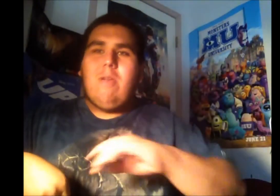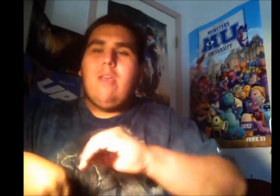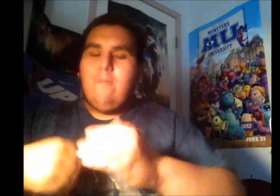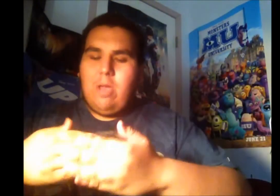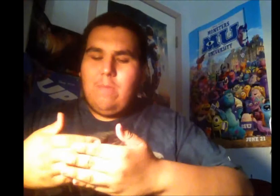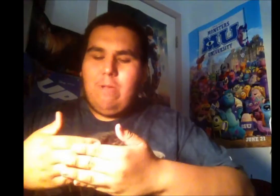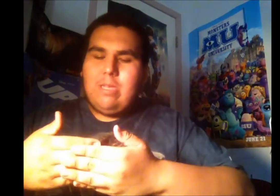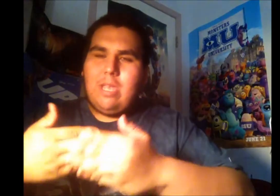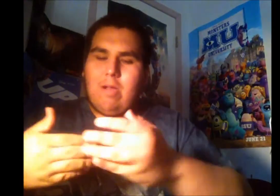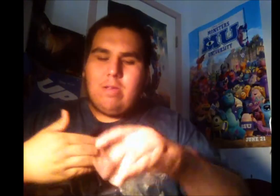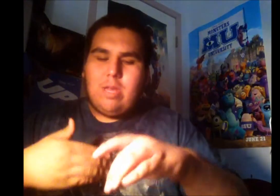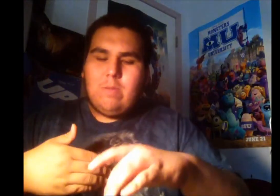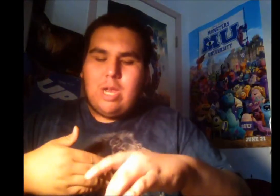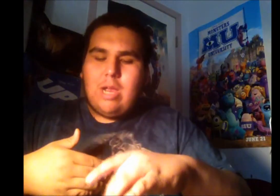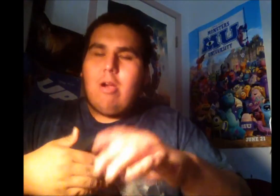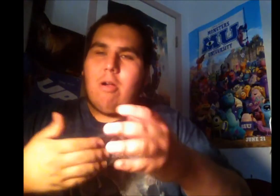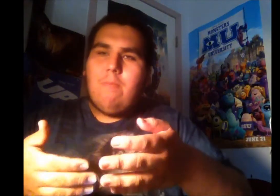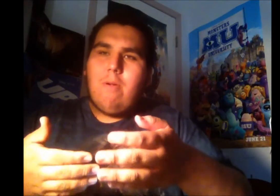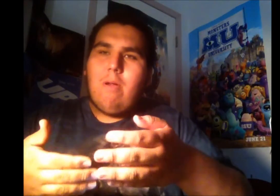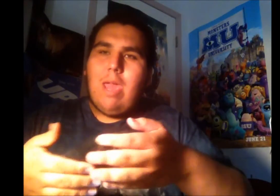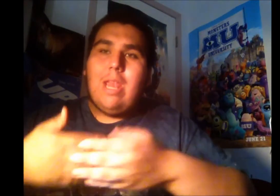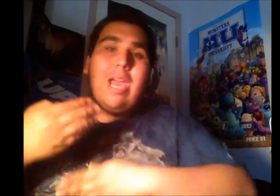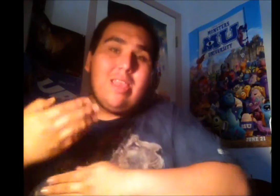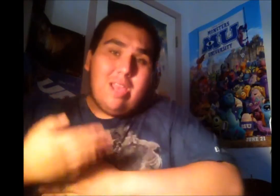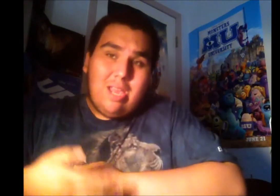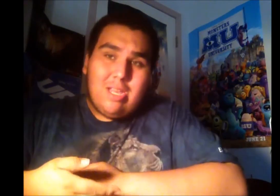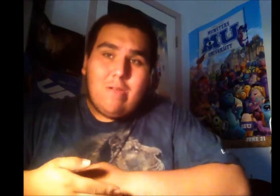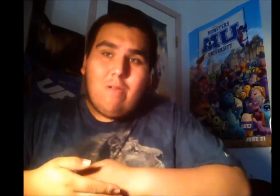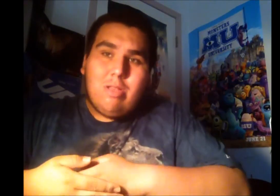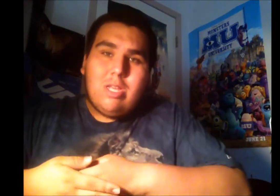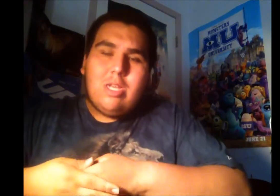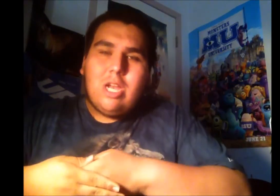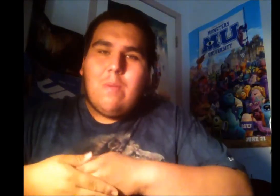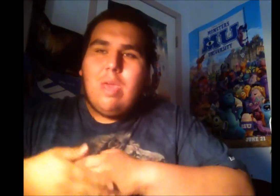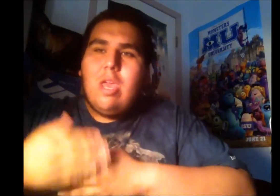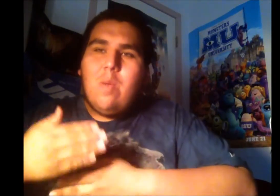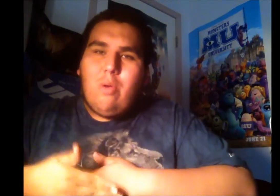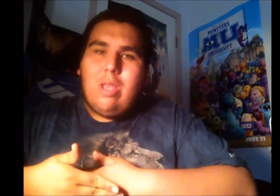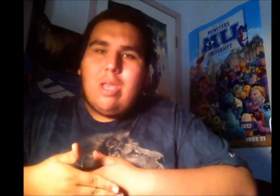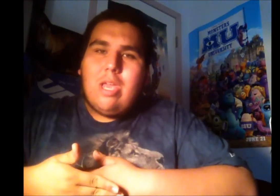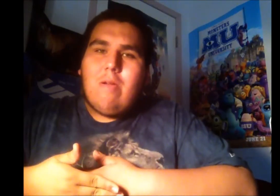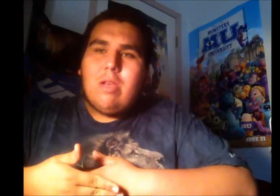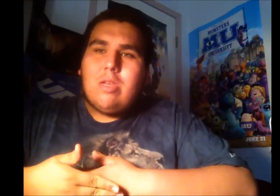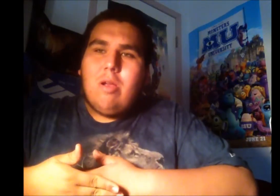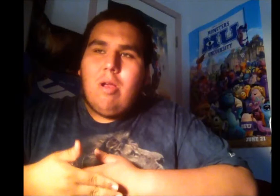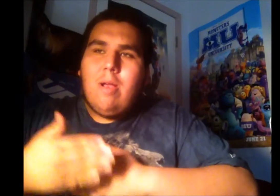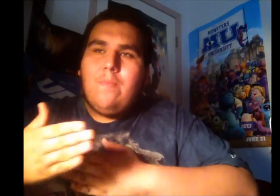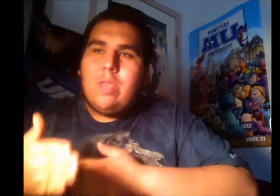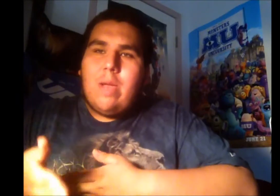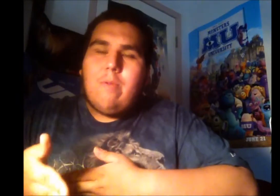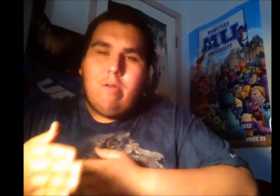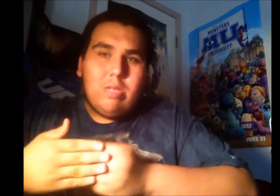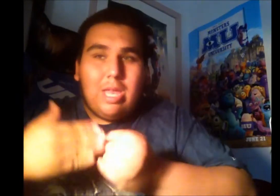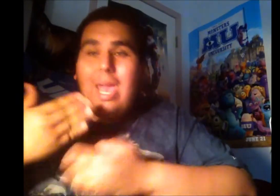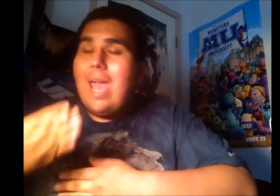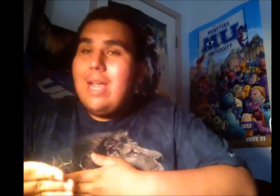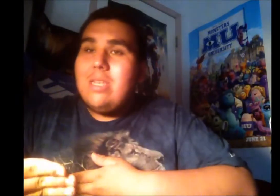But he plays a character named Jack Harper. And I thought he did a well done job playing the character. Tom Cruise, he acted